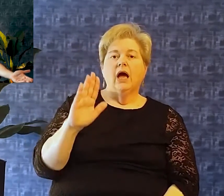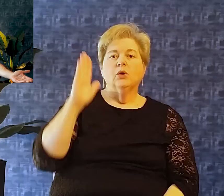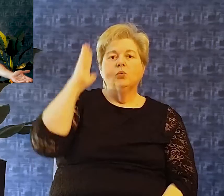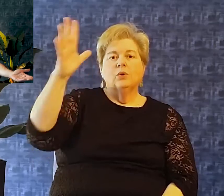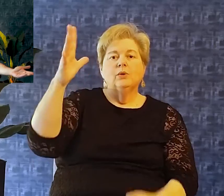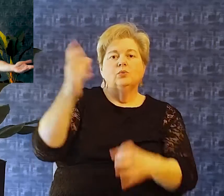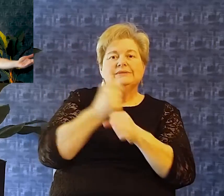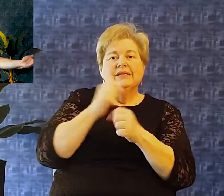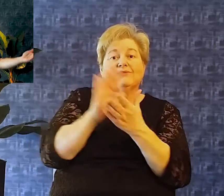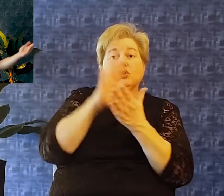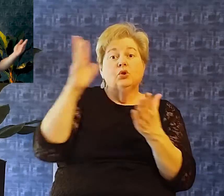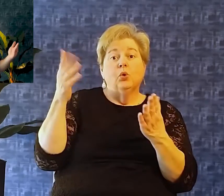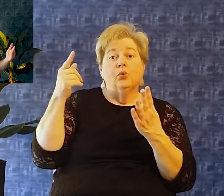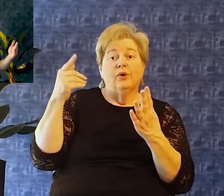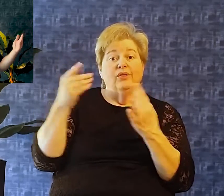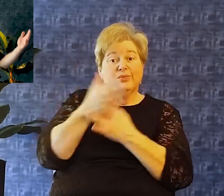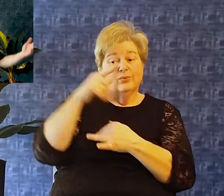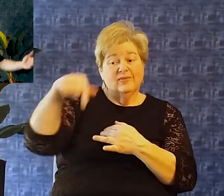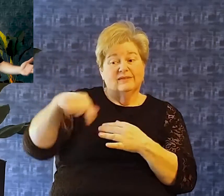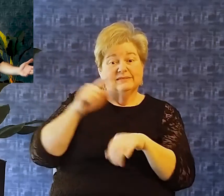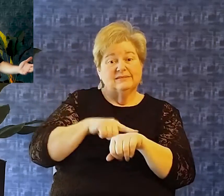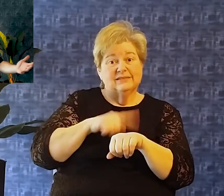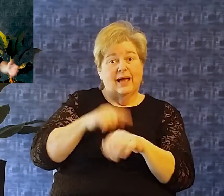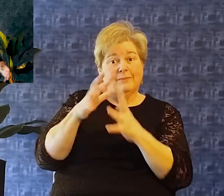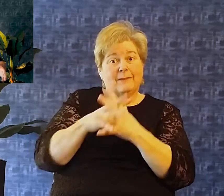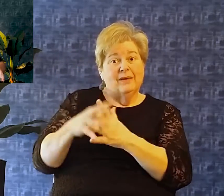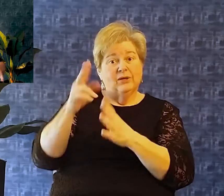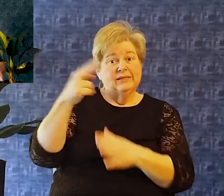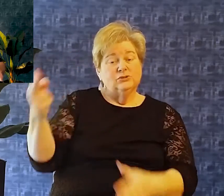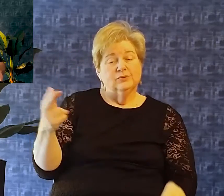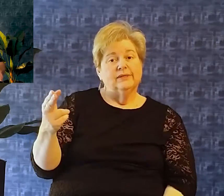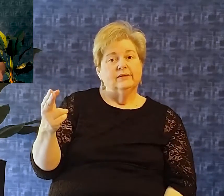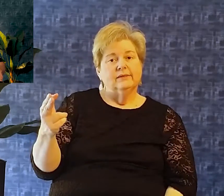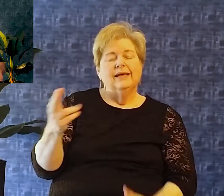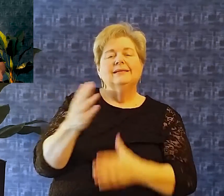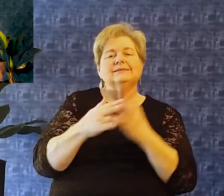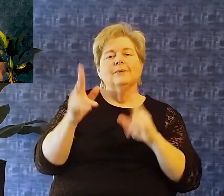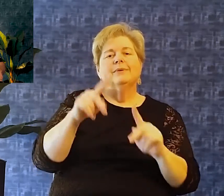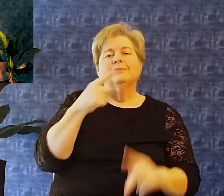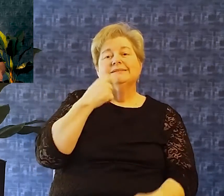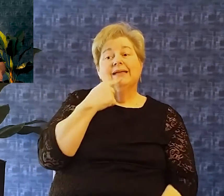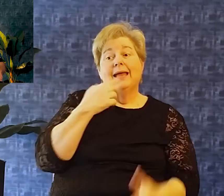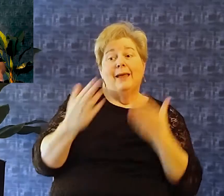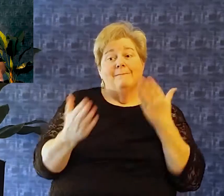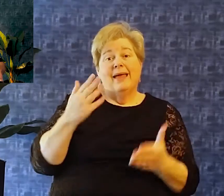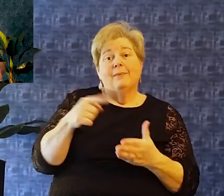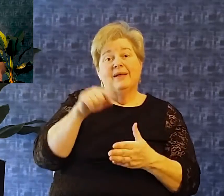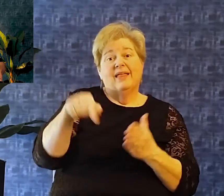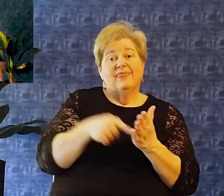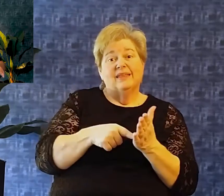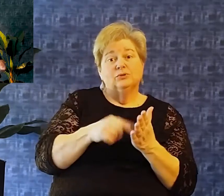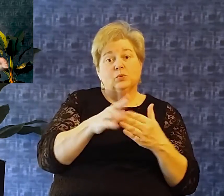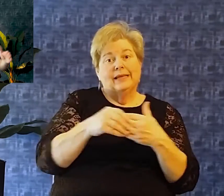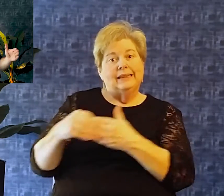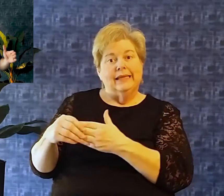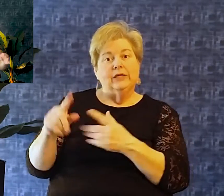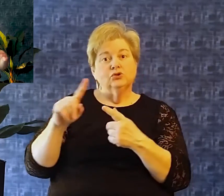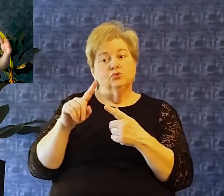God is going to be glorified Through this time in American history Some writers are saying This could lead to the next great